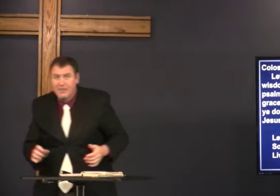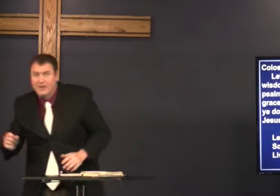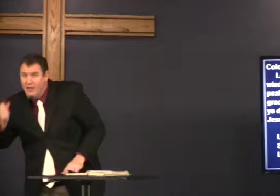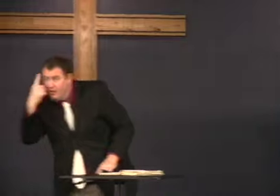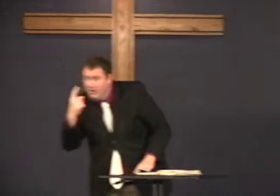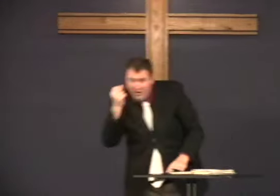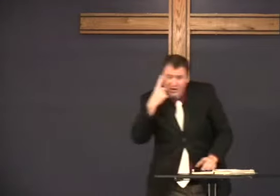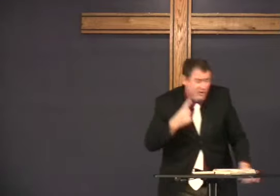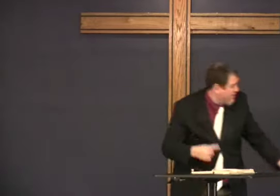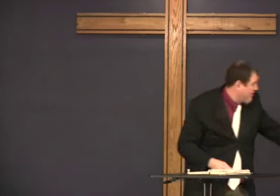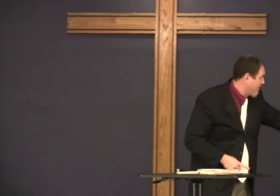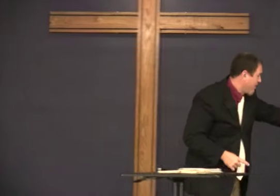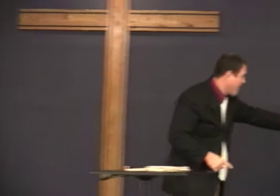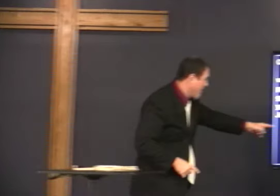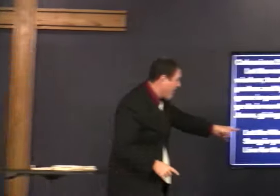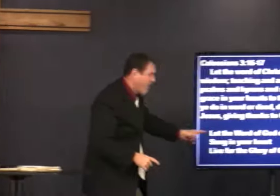him so understand